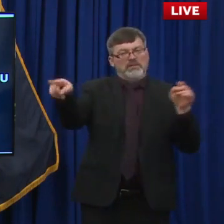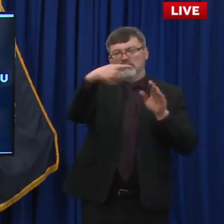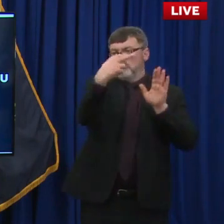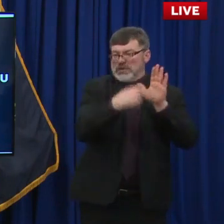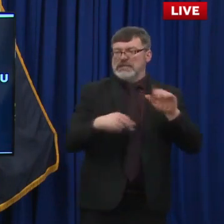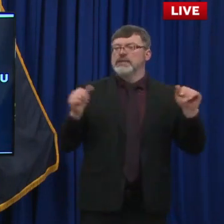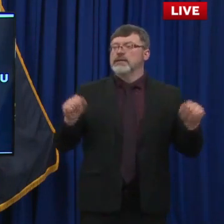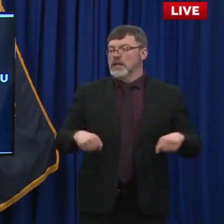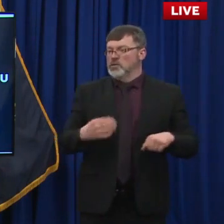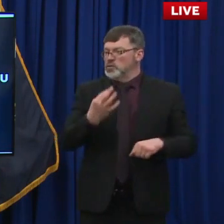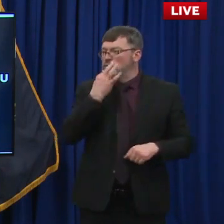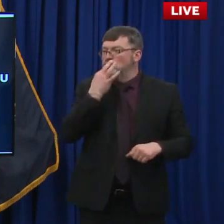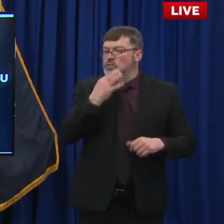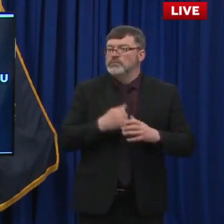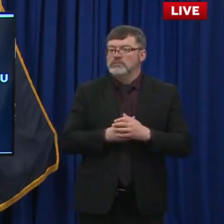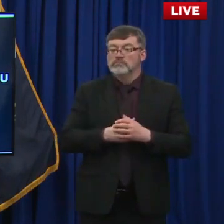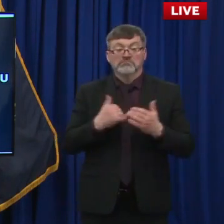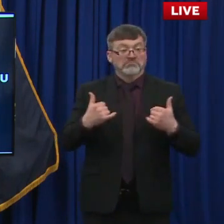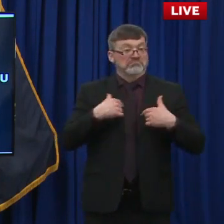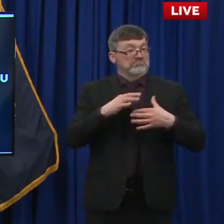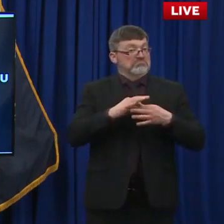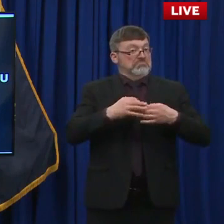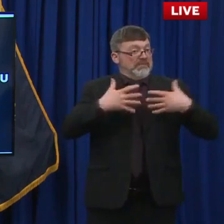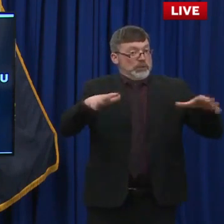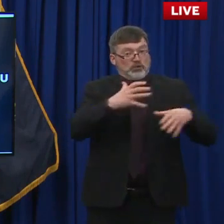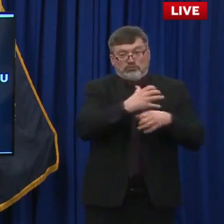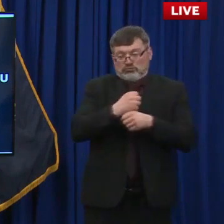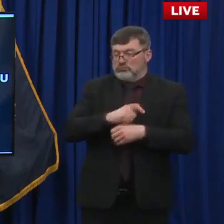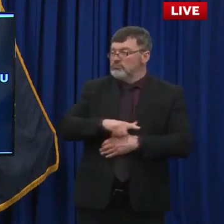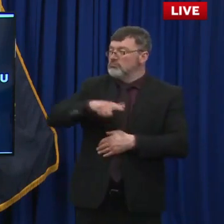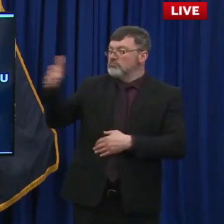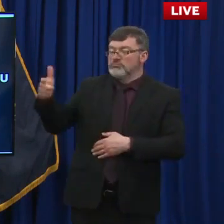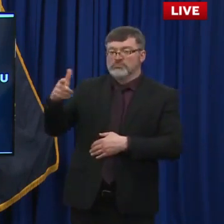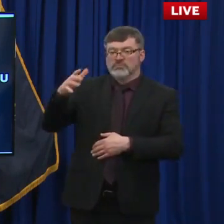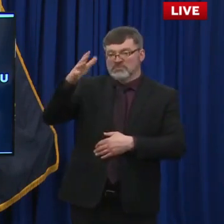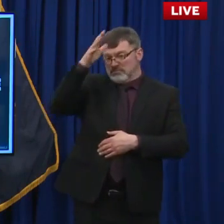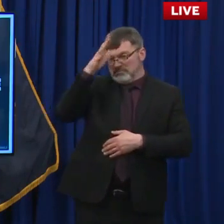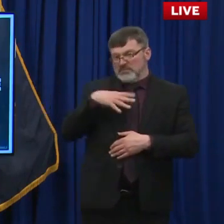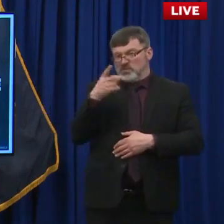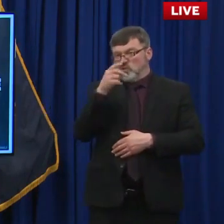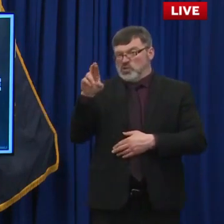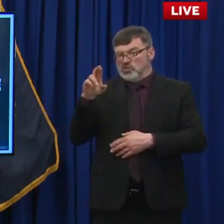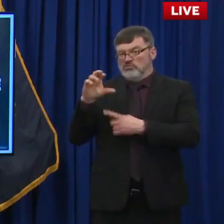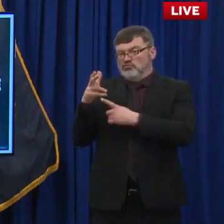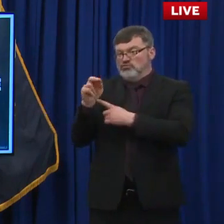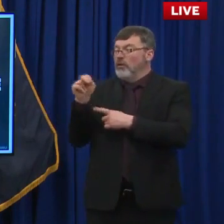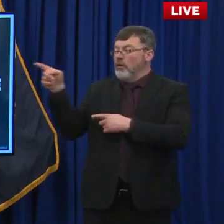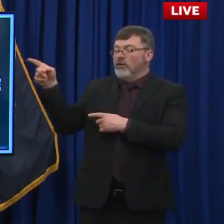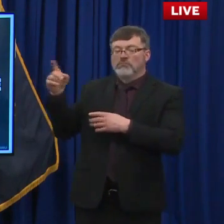Uh, with that, we're going to swing right over to Dr. Chan and the team for the public health update.